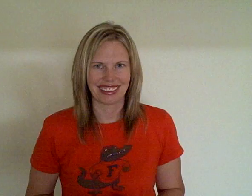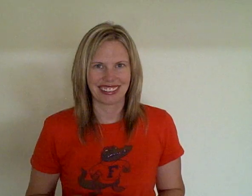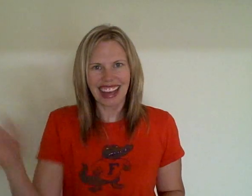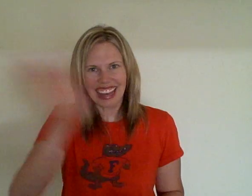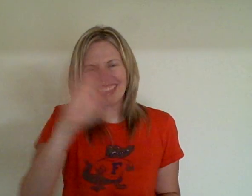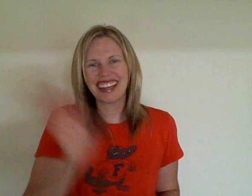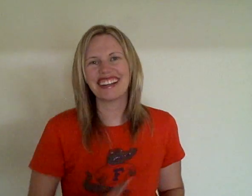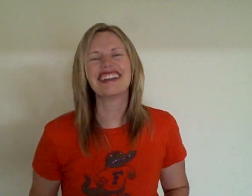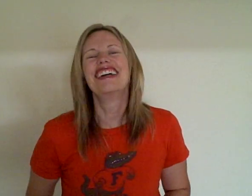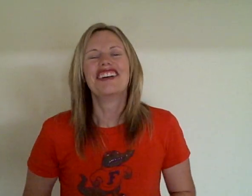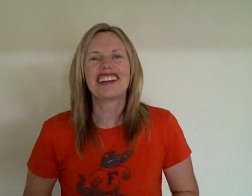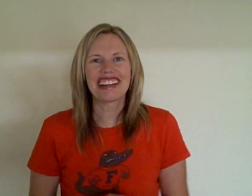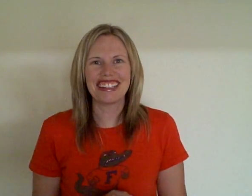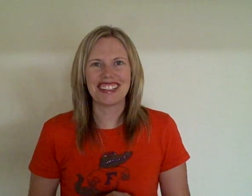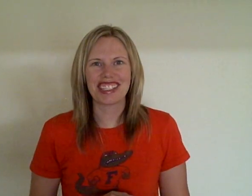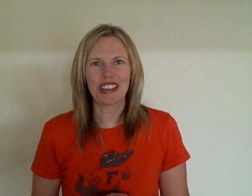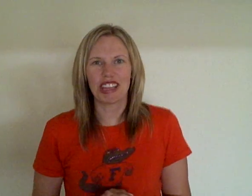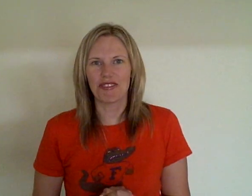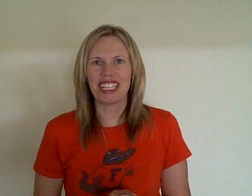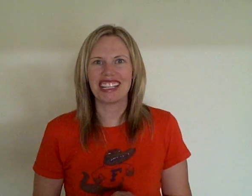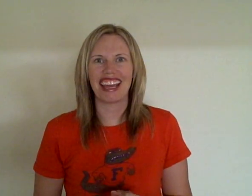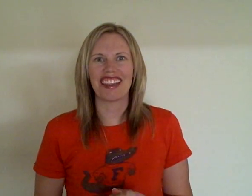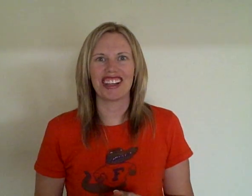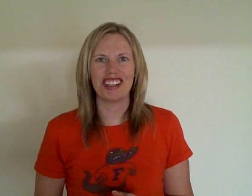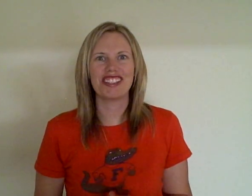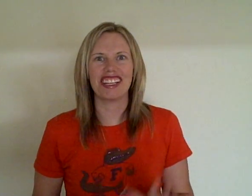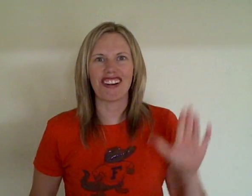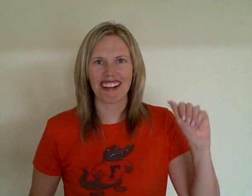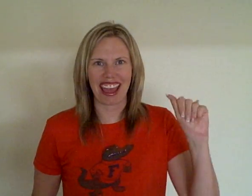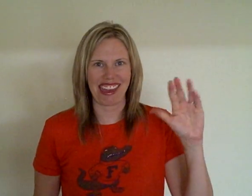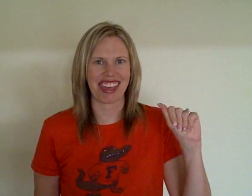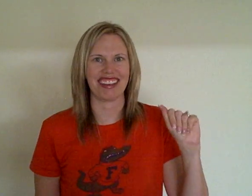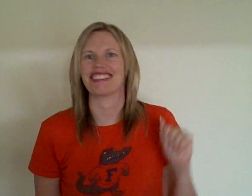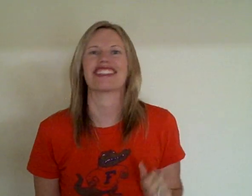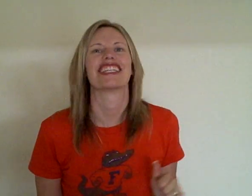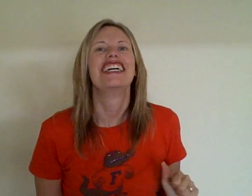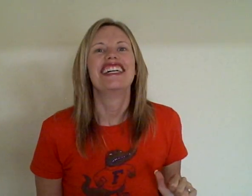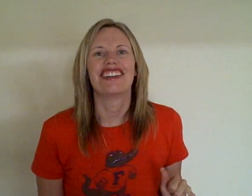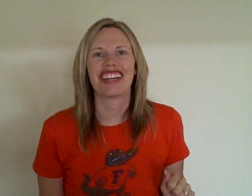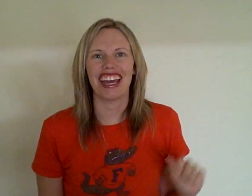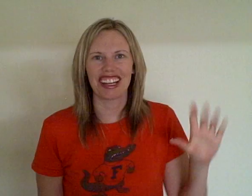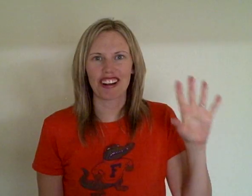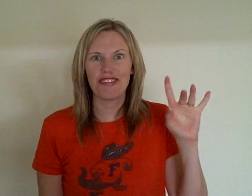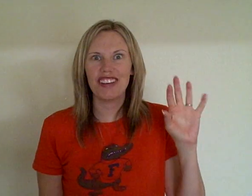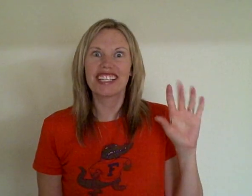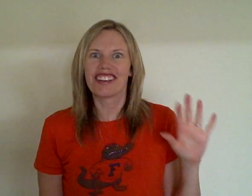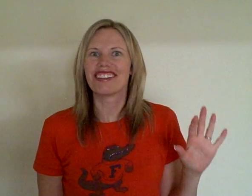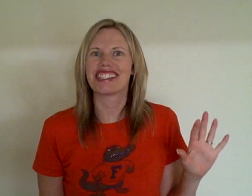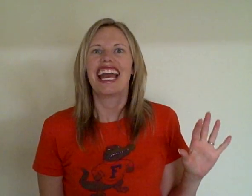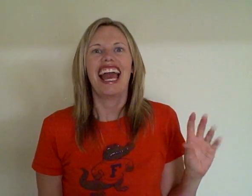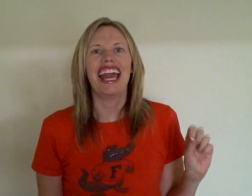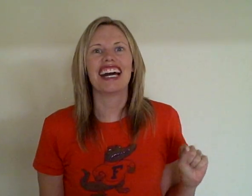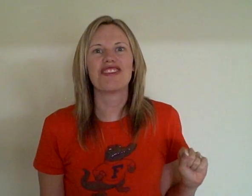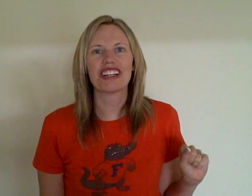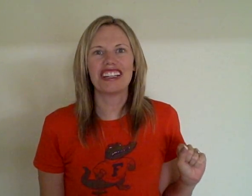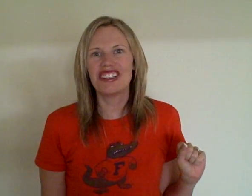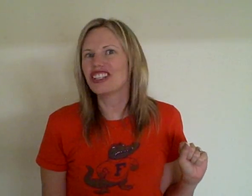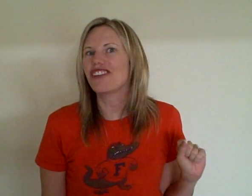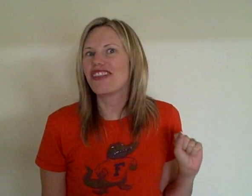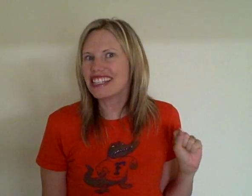Hi there. We're going to do something fun together using our hand, okay, and our fingers. And we're going to do this